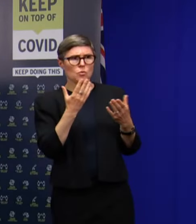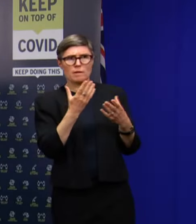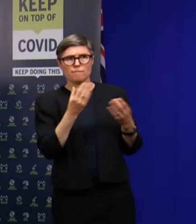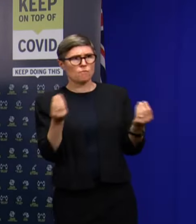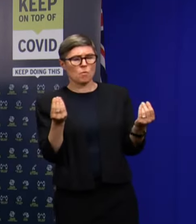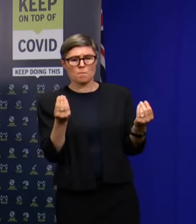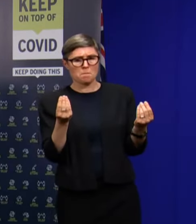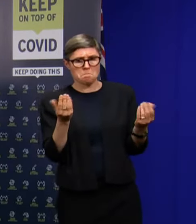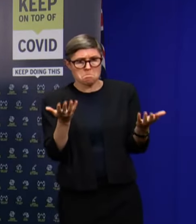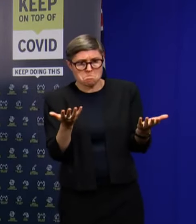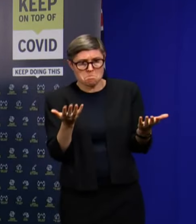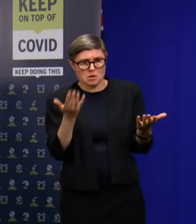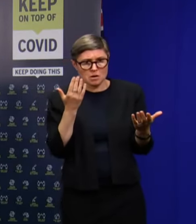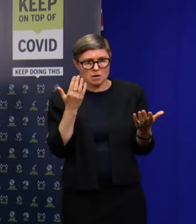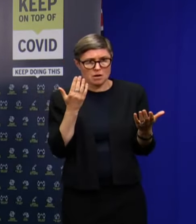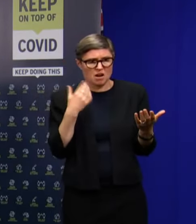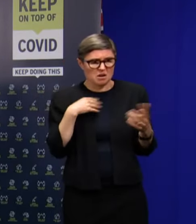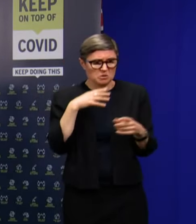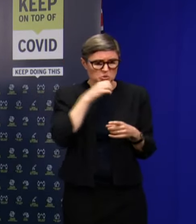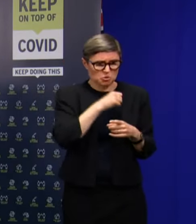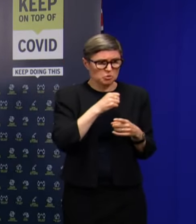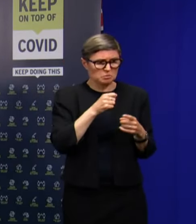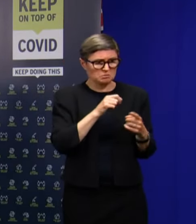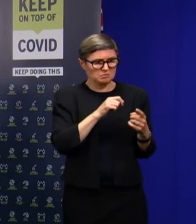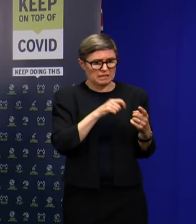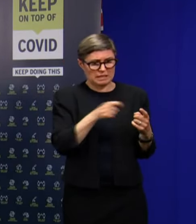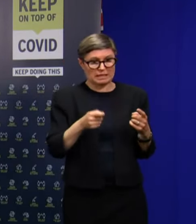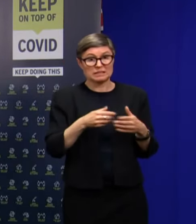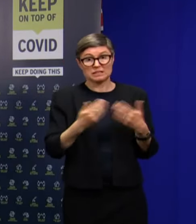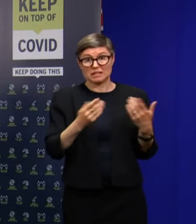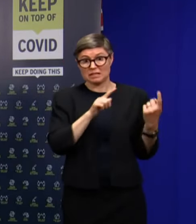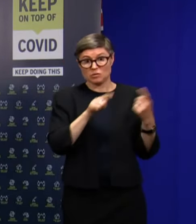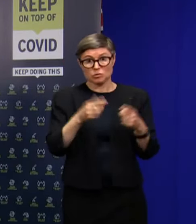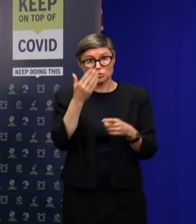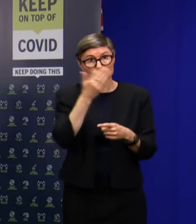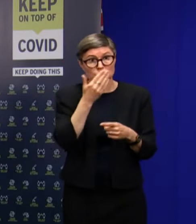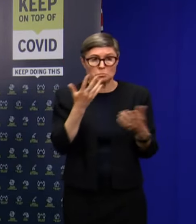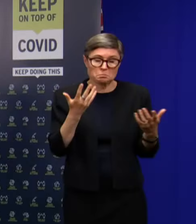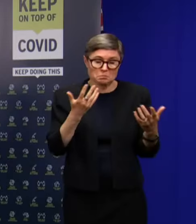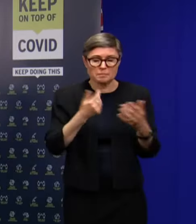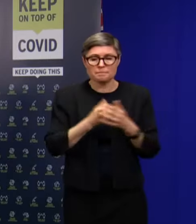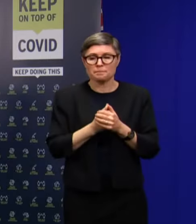know whether they were at, I presume they were at school, but remember that